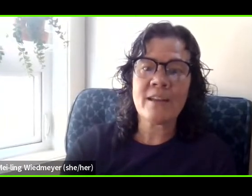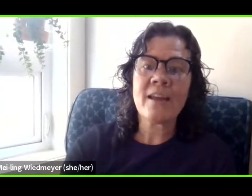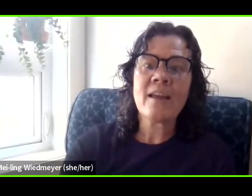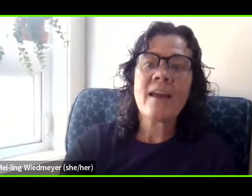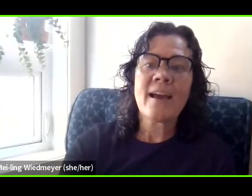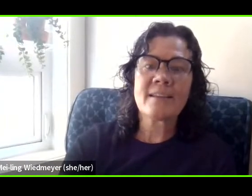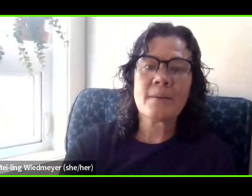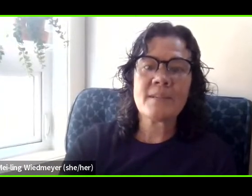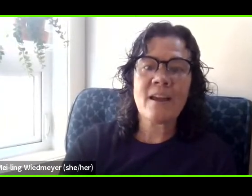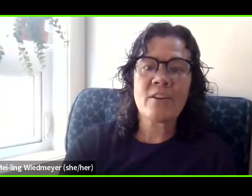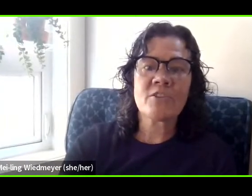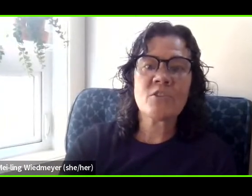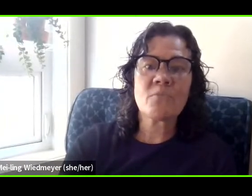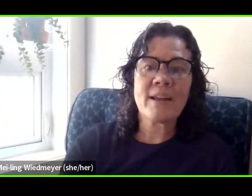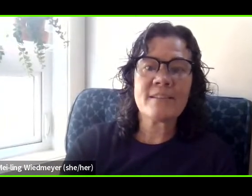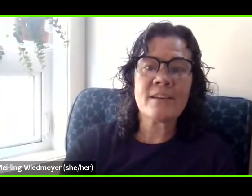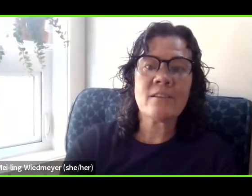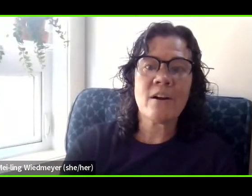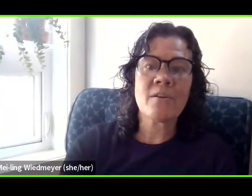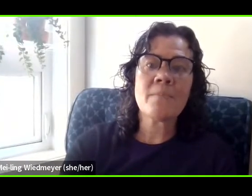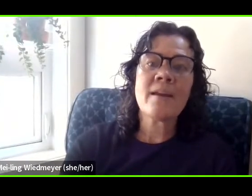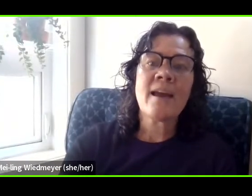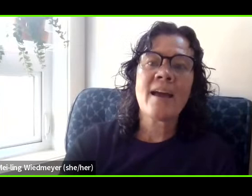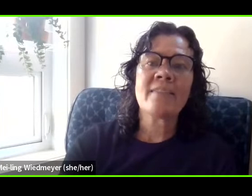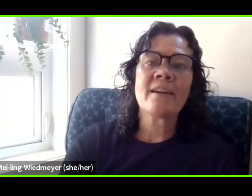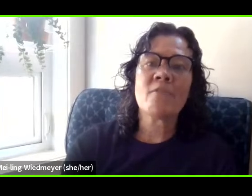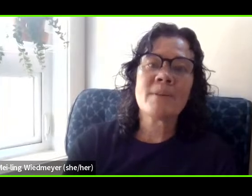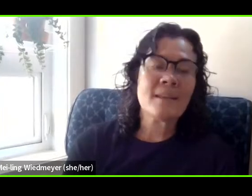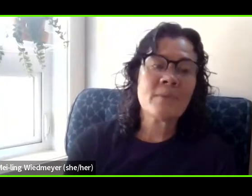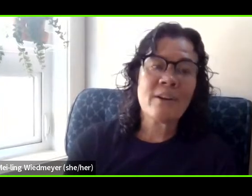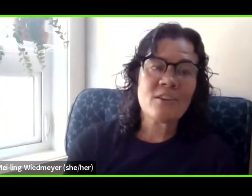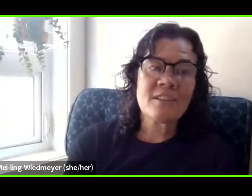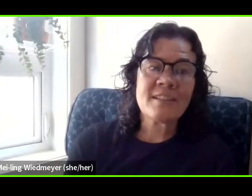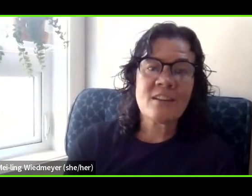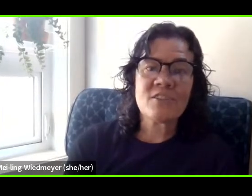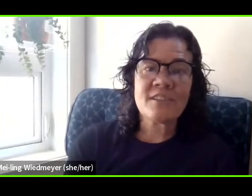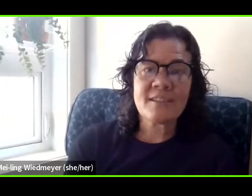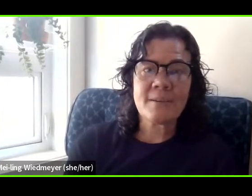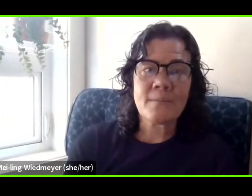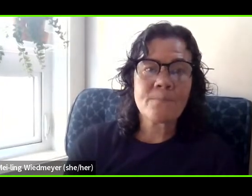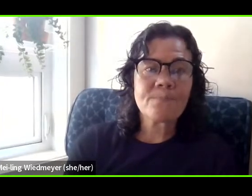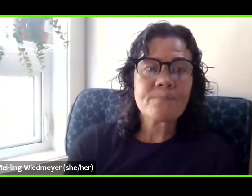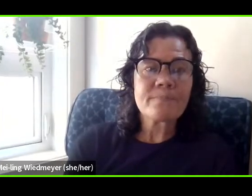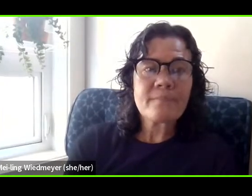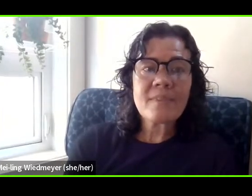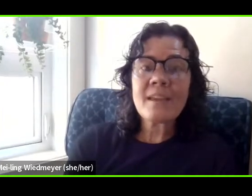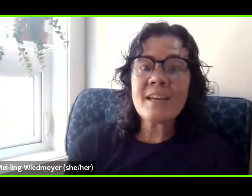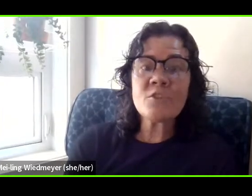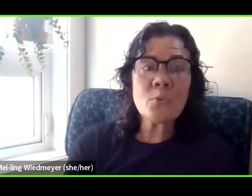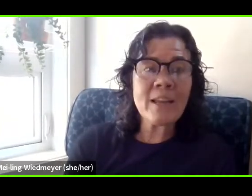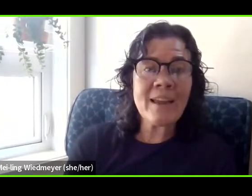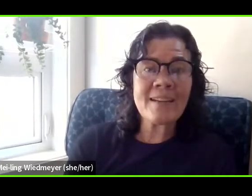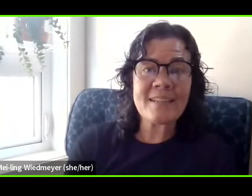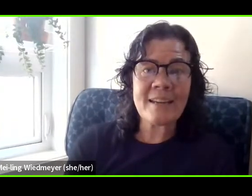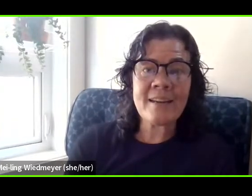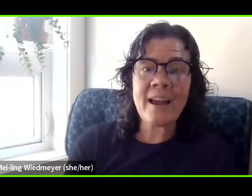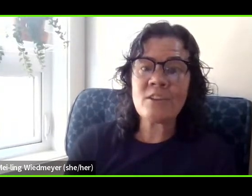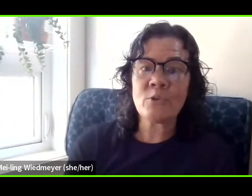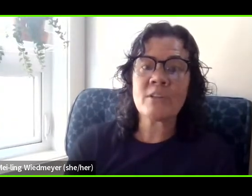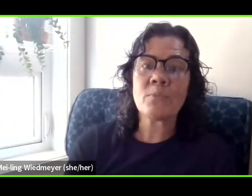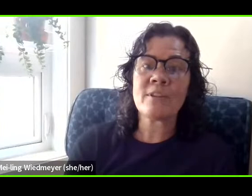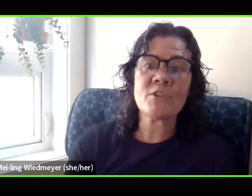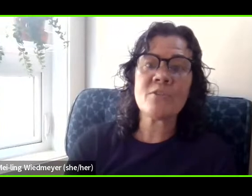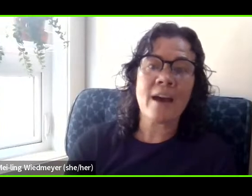community has come together to raise the alarm at the government's immigration detention system. In 2018,